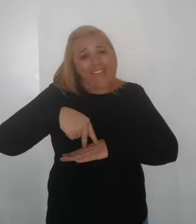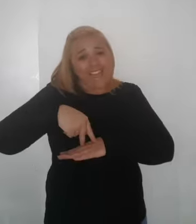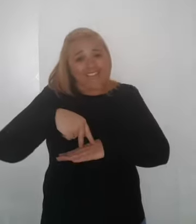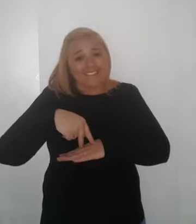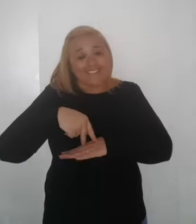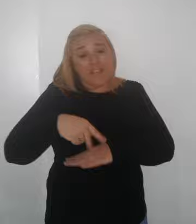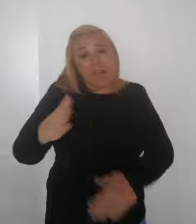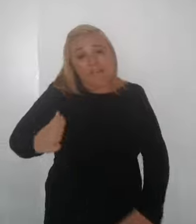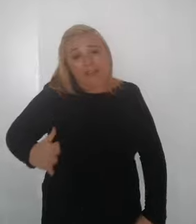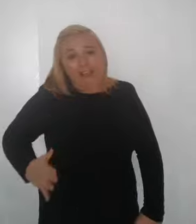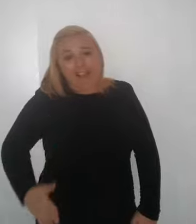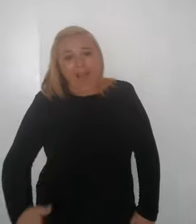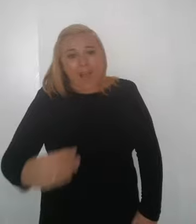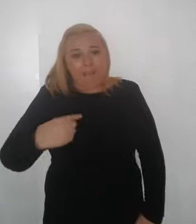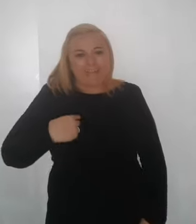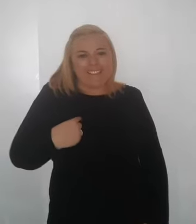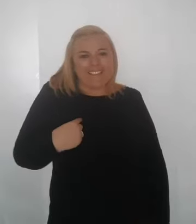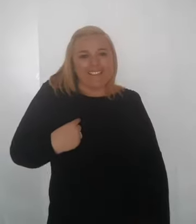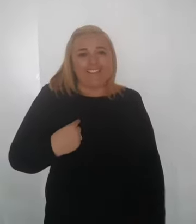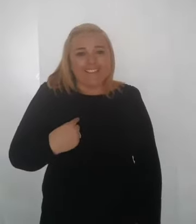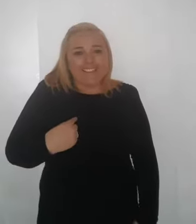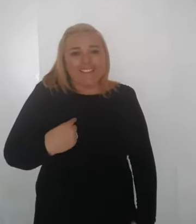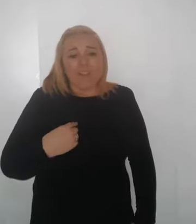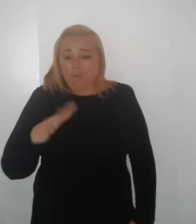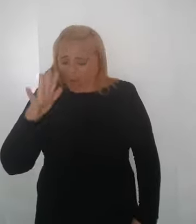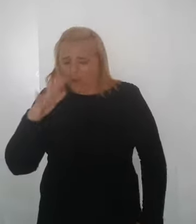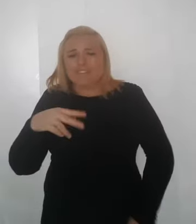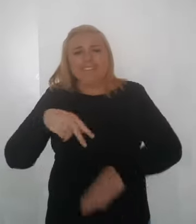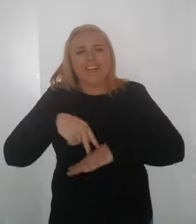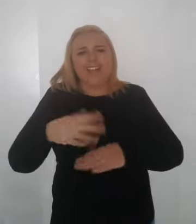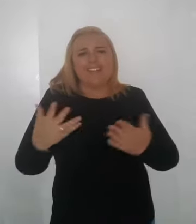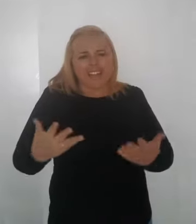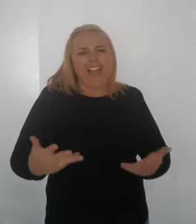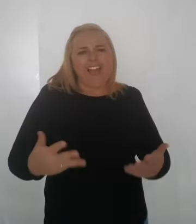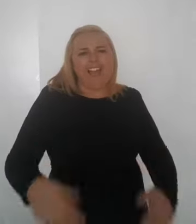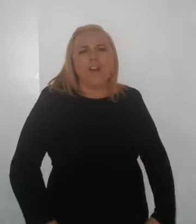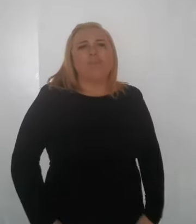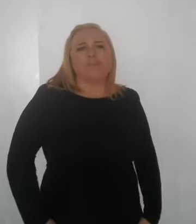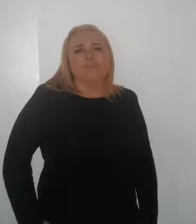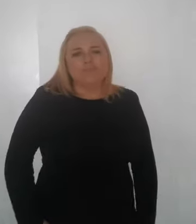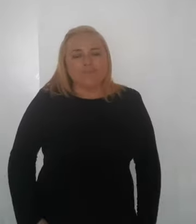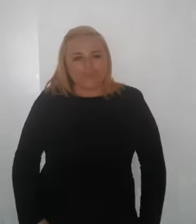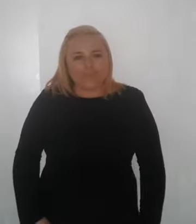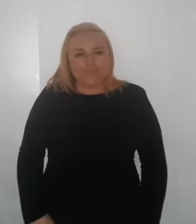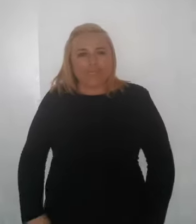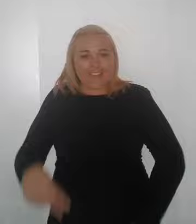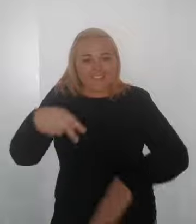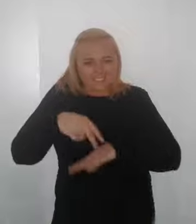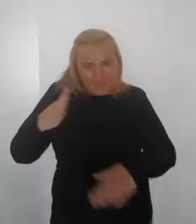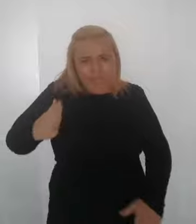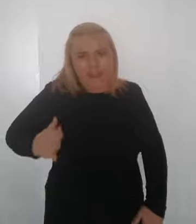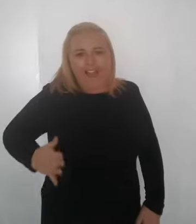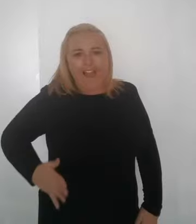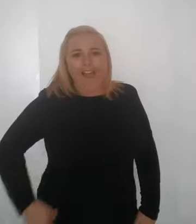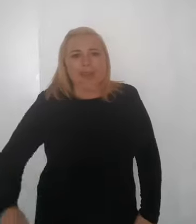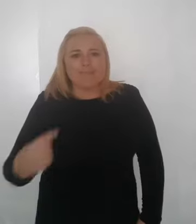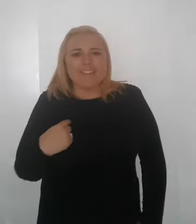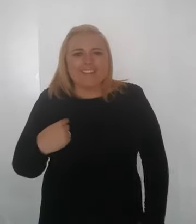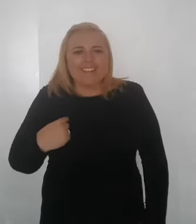by me. Oh stand now, stand by me,